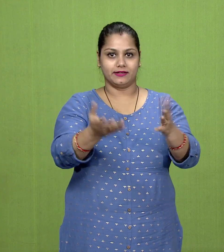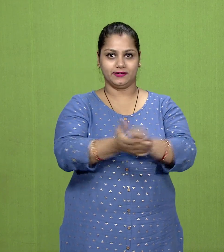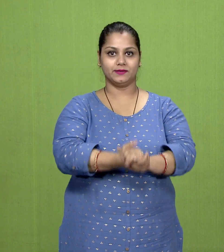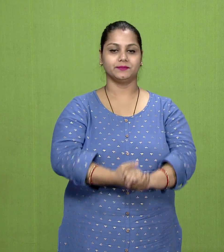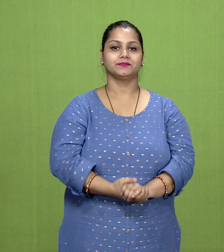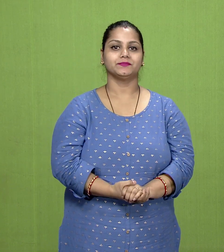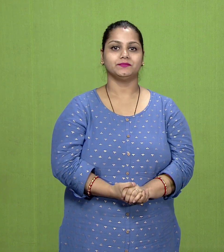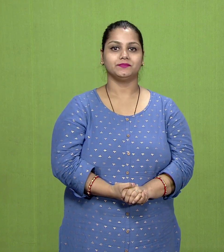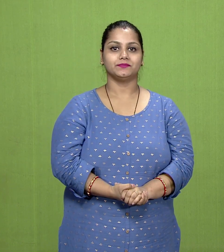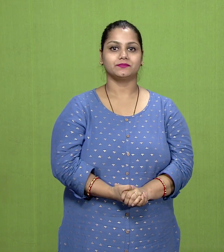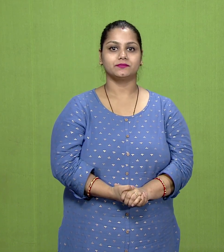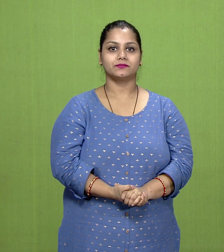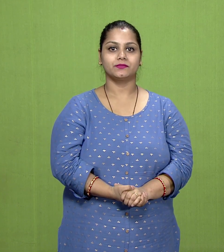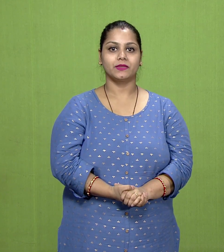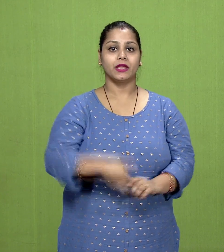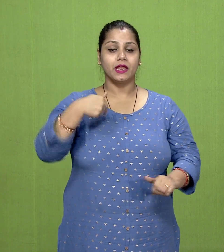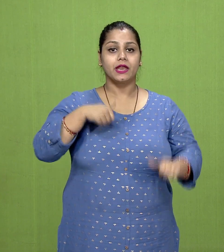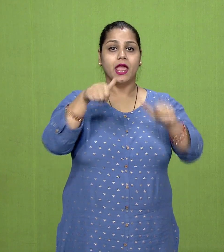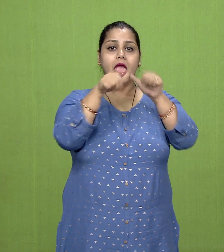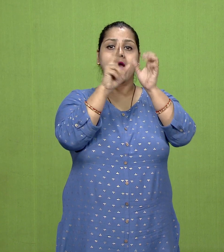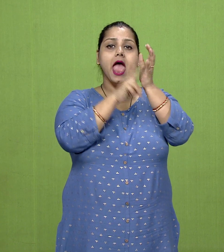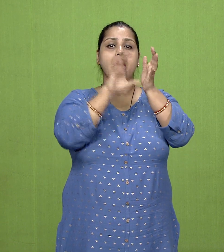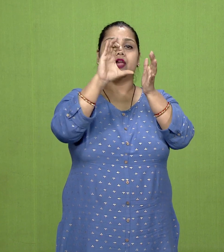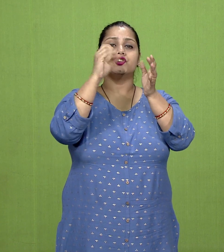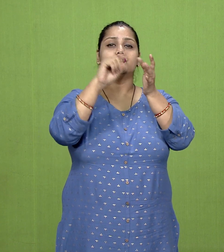in ancient Indian history